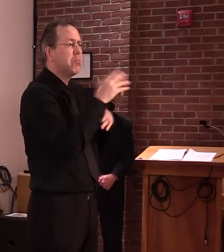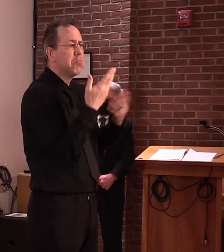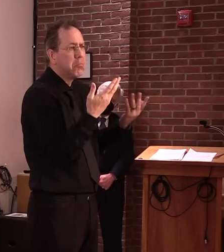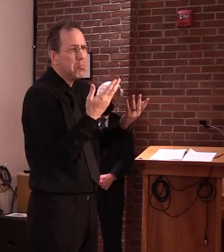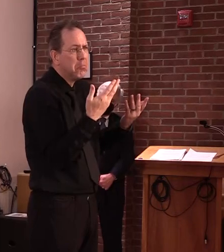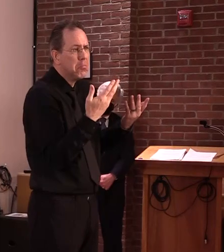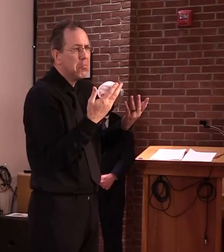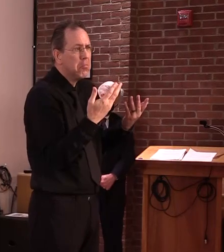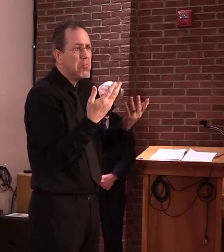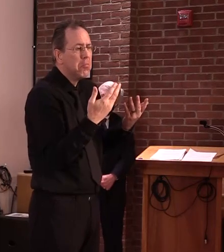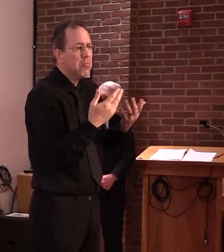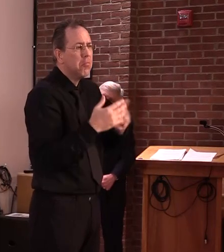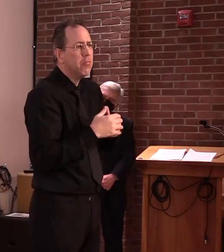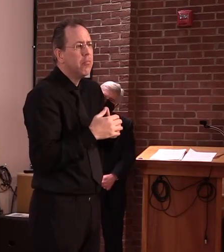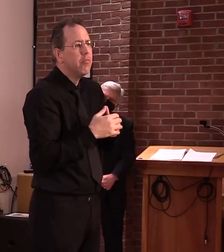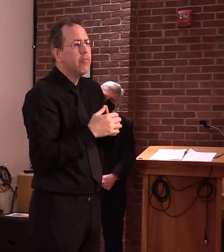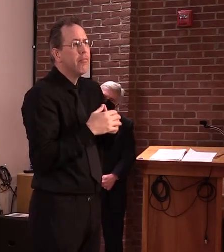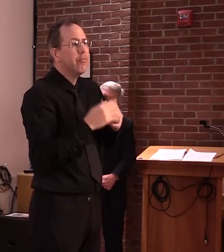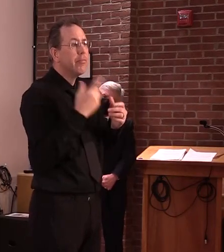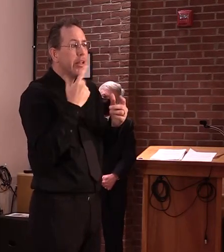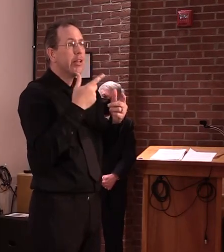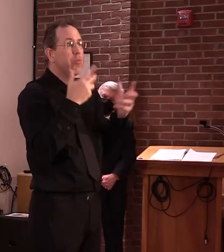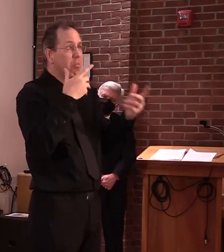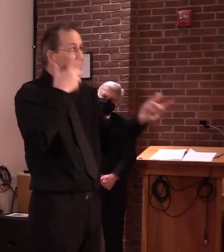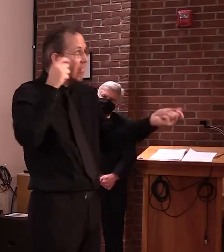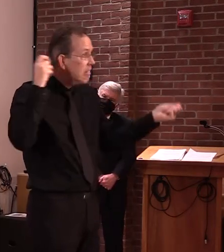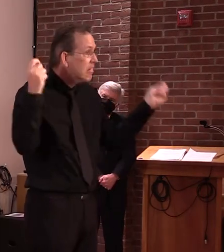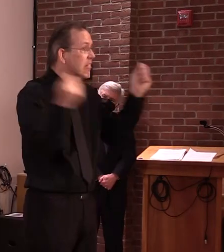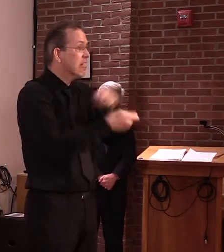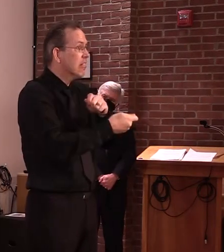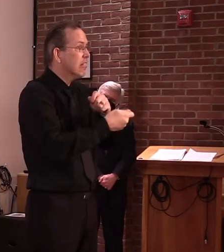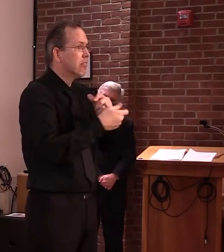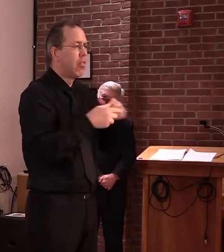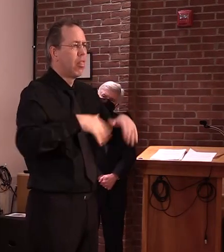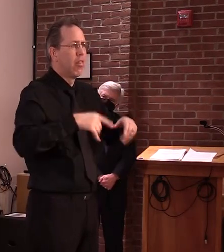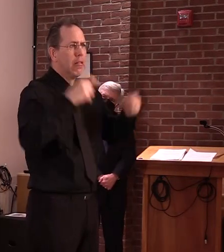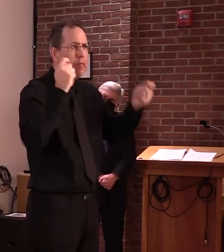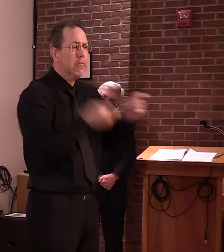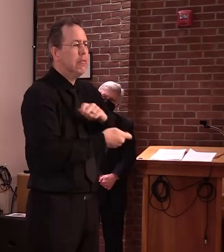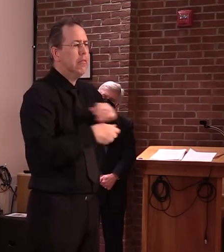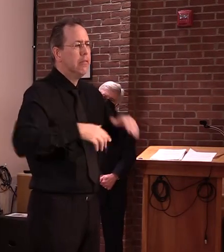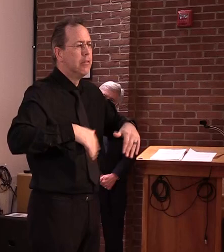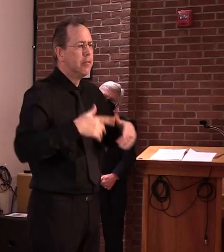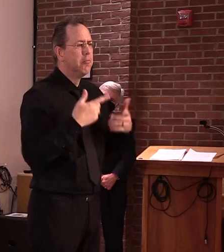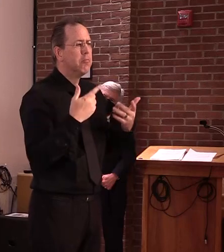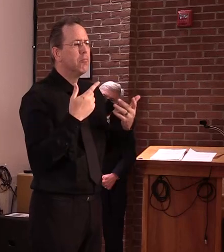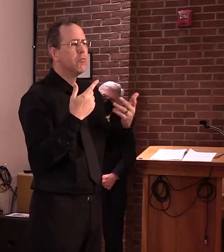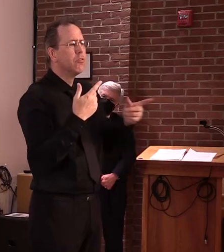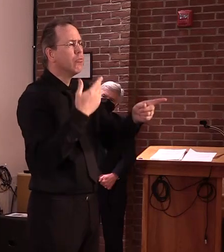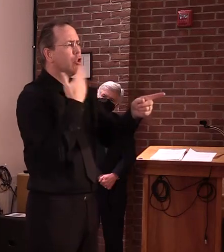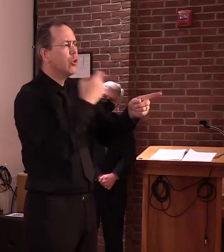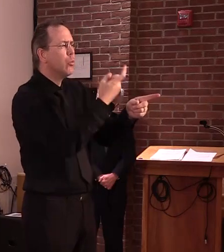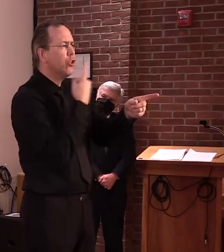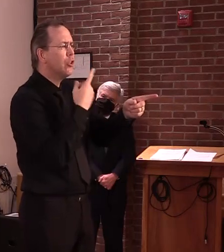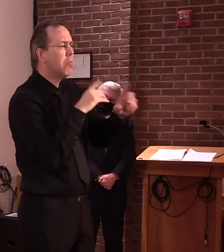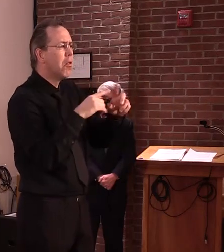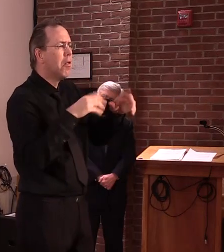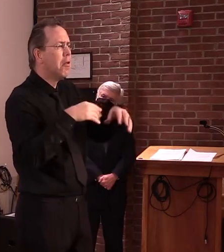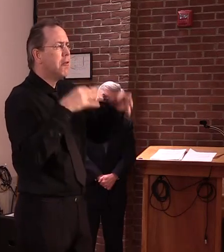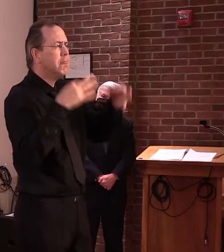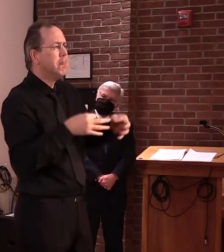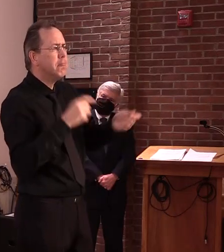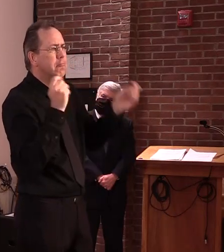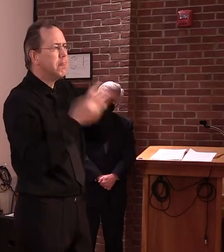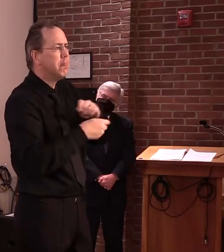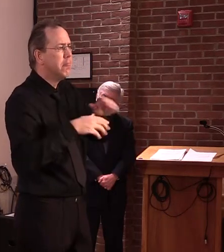change, uh, that is going to be at the appetite of anyone at this point, but, but that's probably a better question with the legislature as well as, as